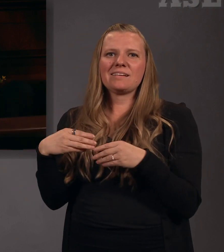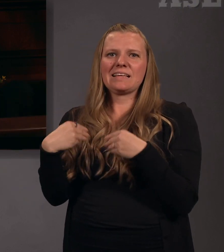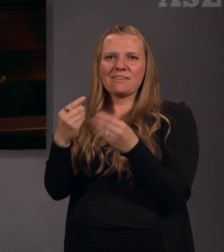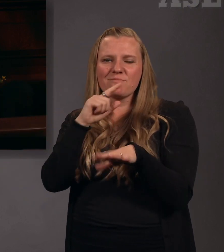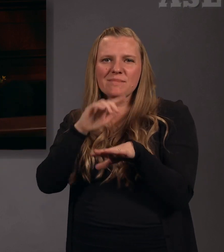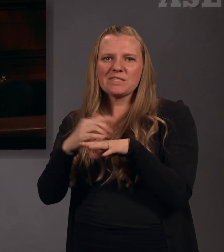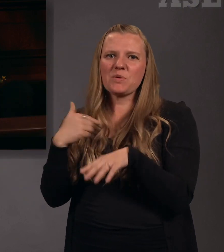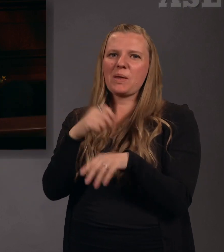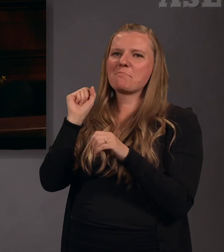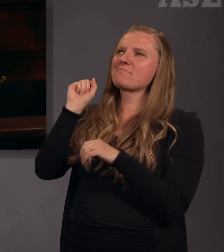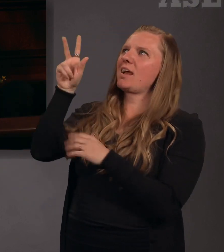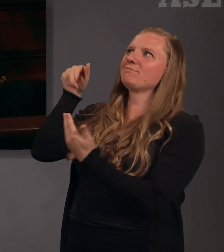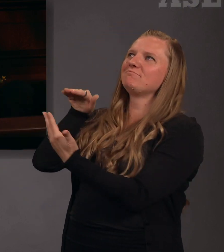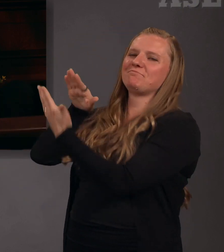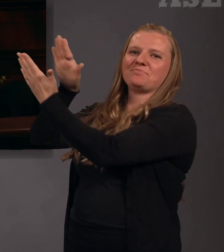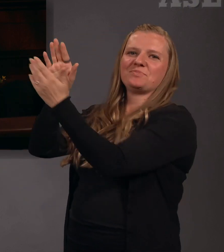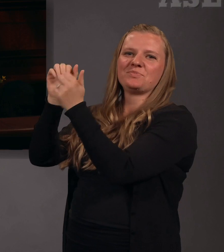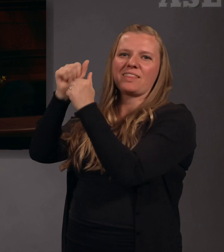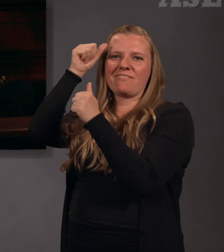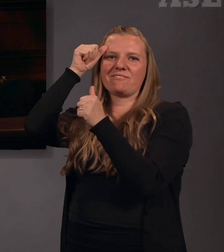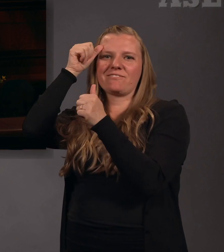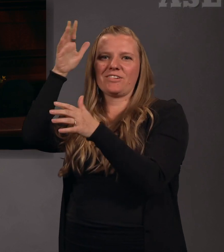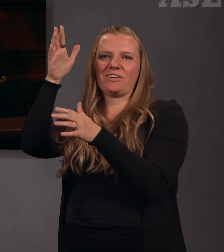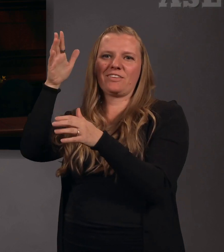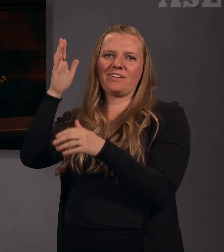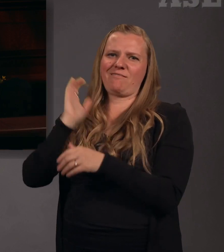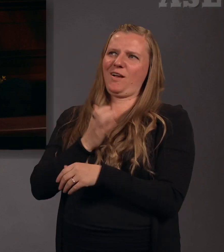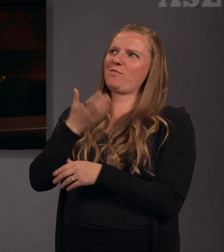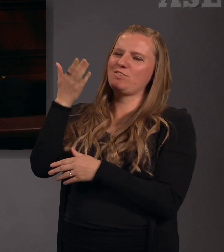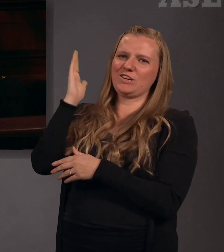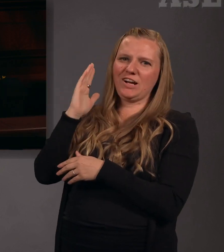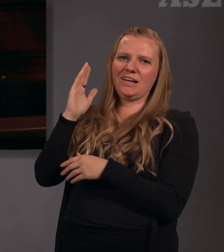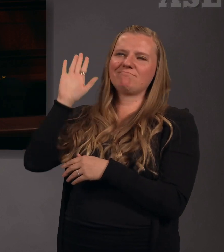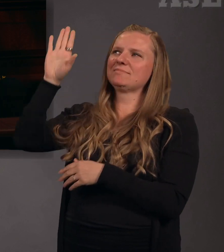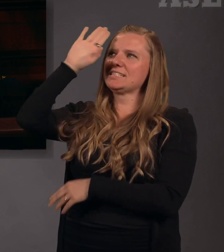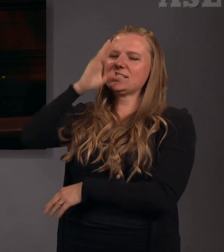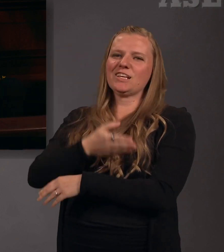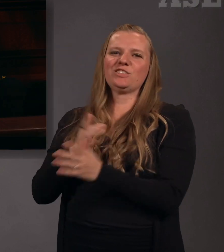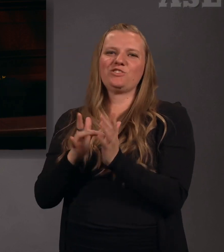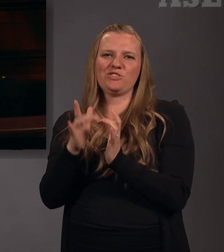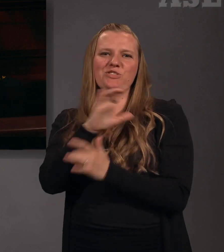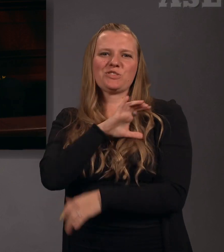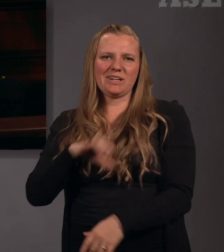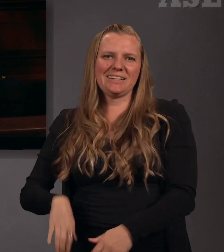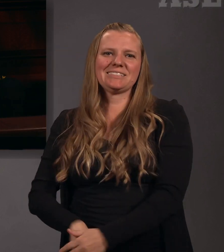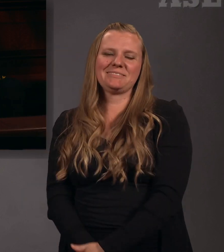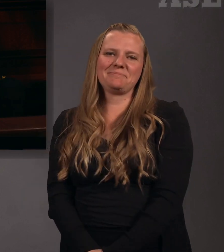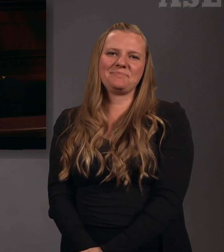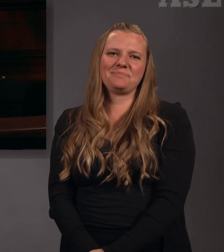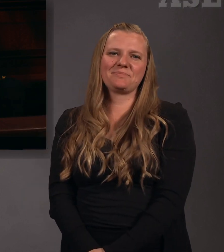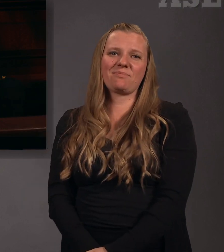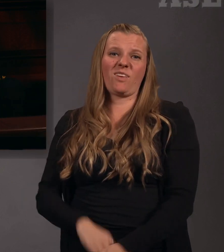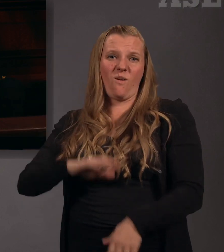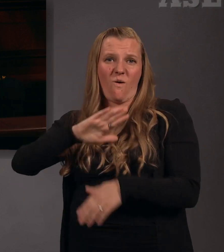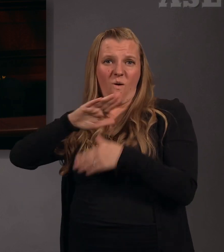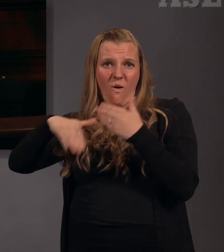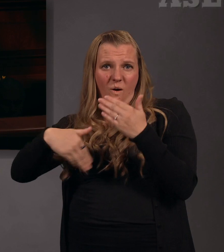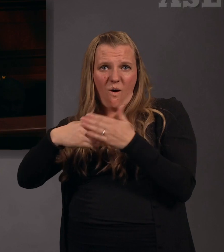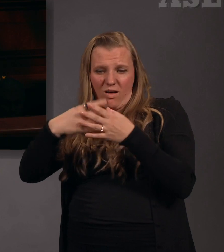to the presence of God our Heavenly Father and His Son, Jesus Christ. All these blessings